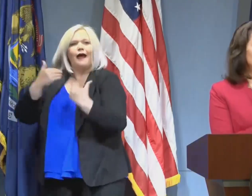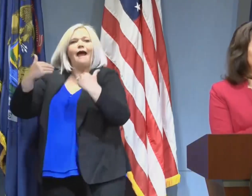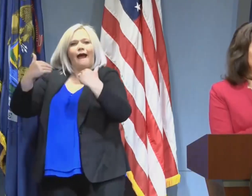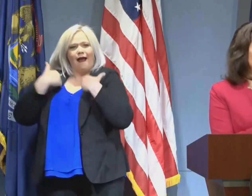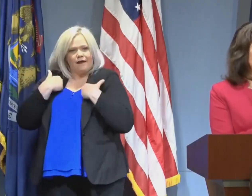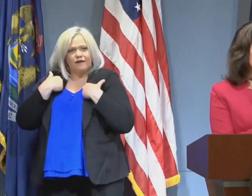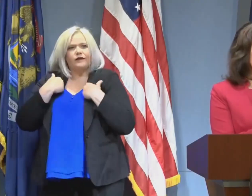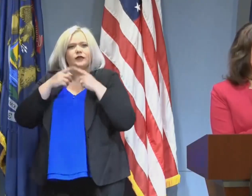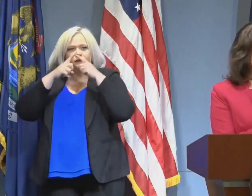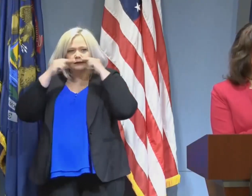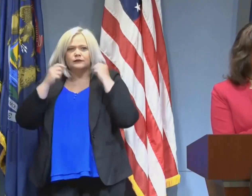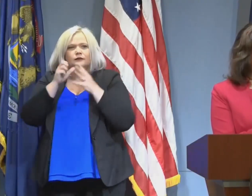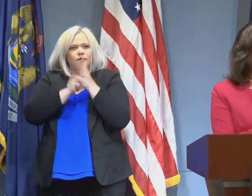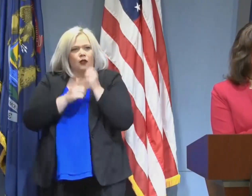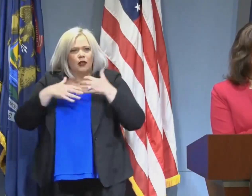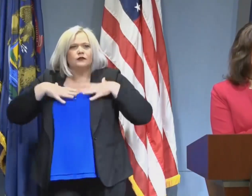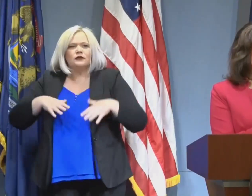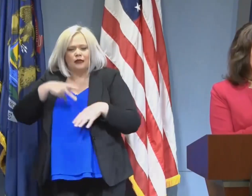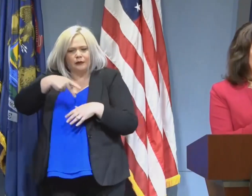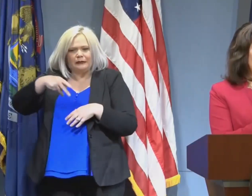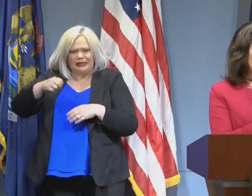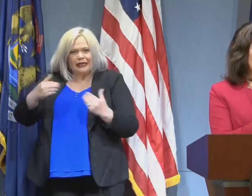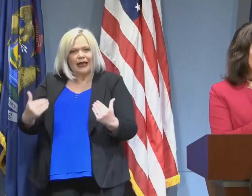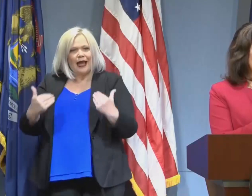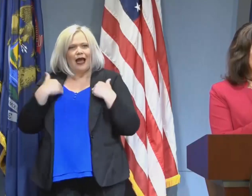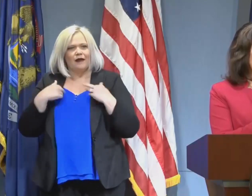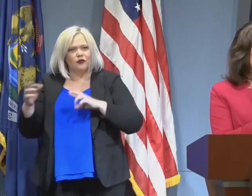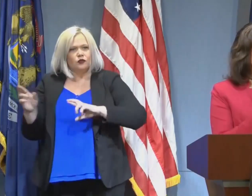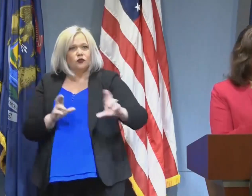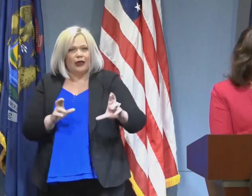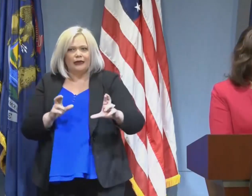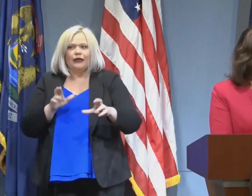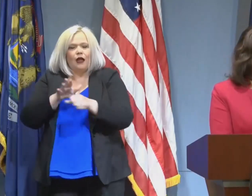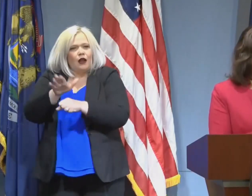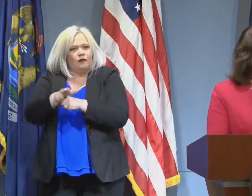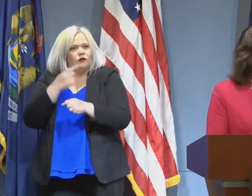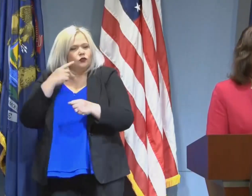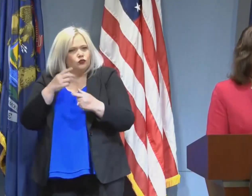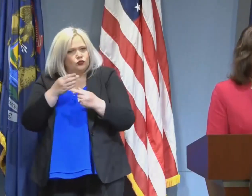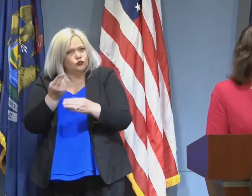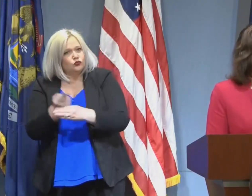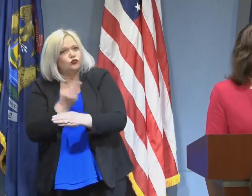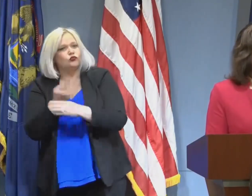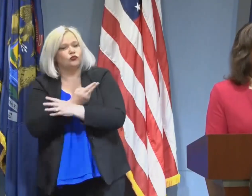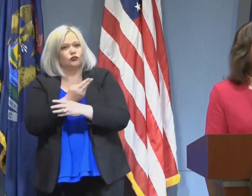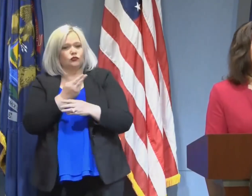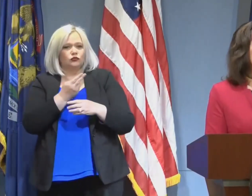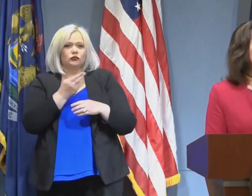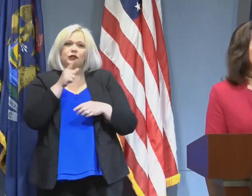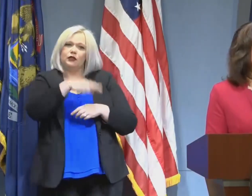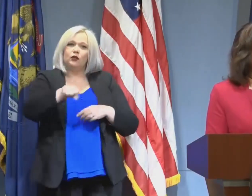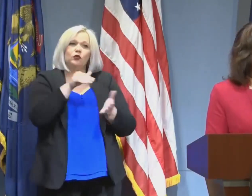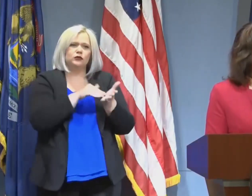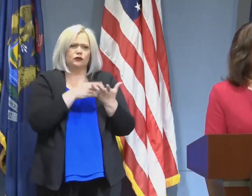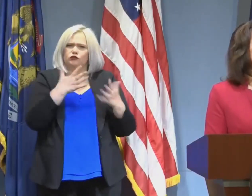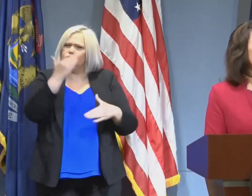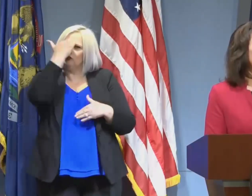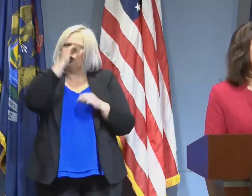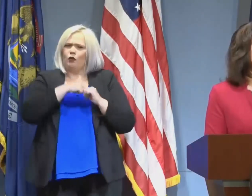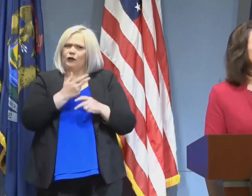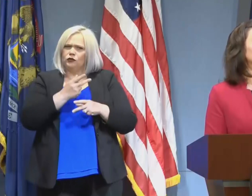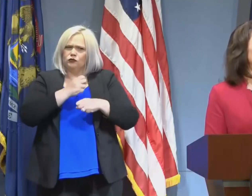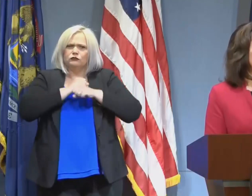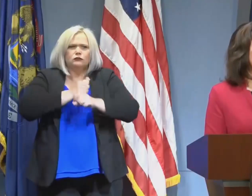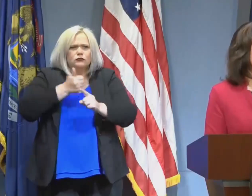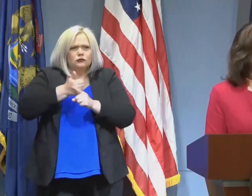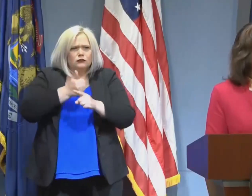are trained in these types of, you know, best practices and we know that putting these things off too long